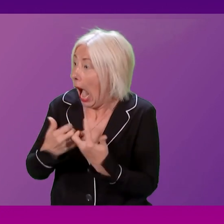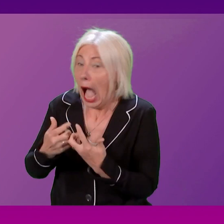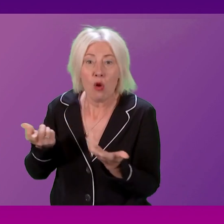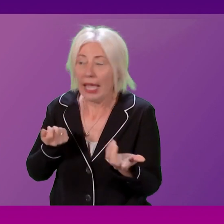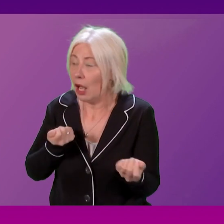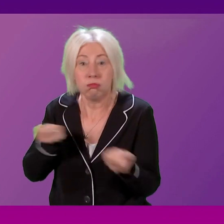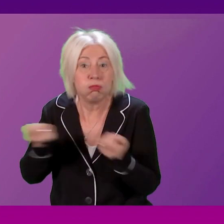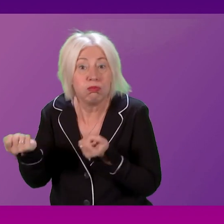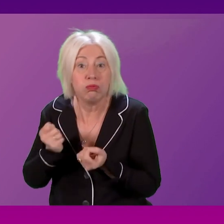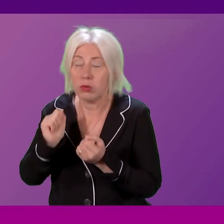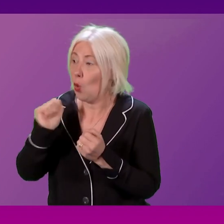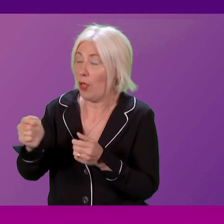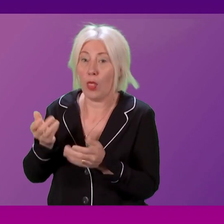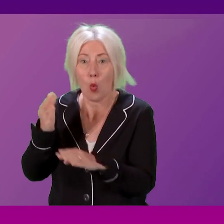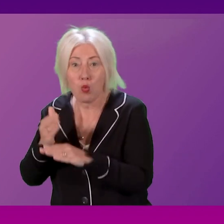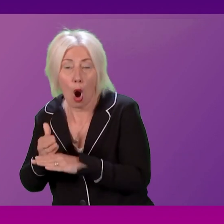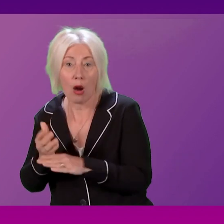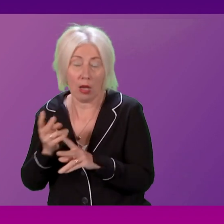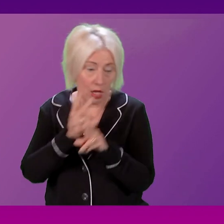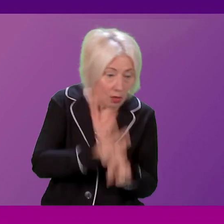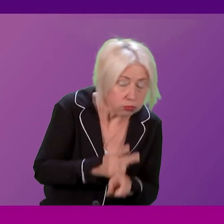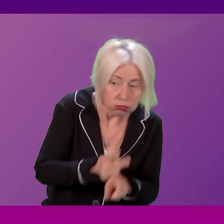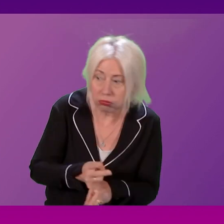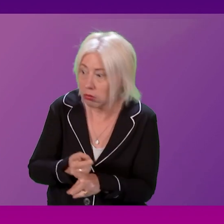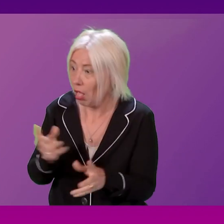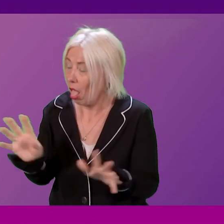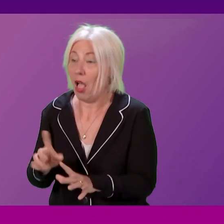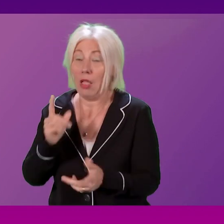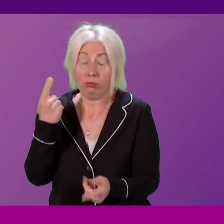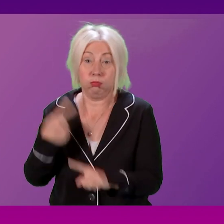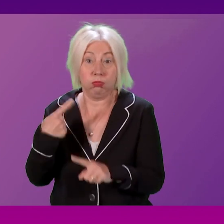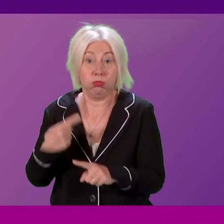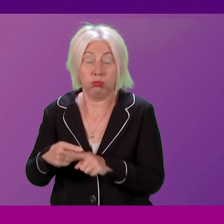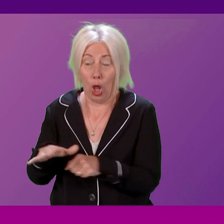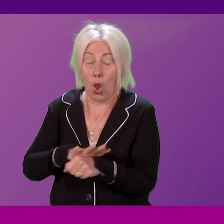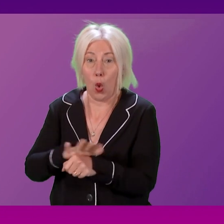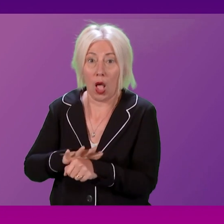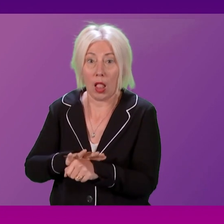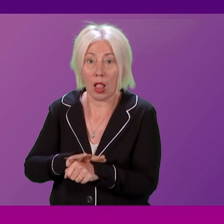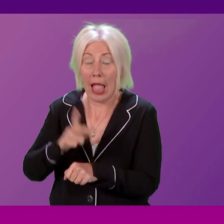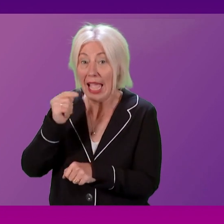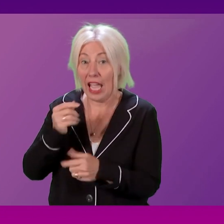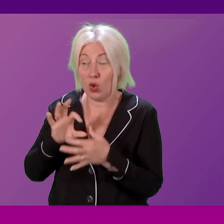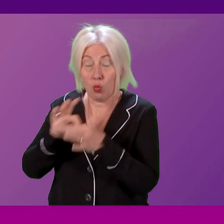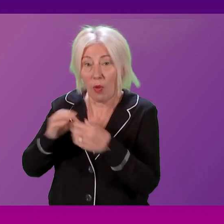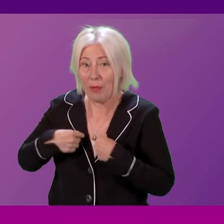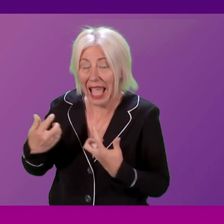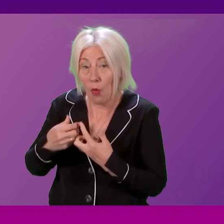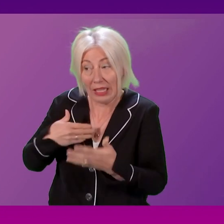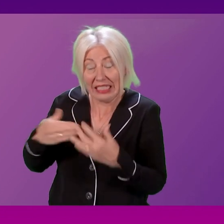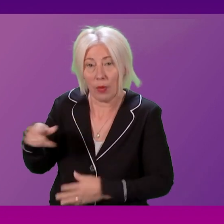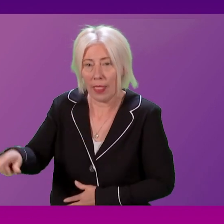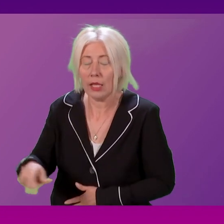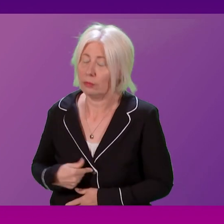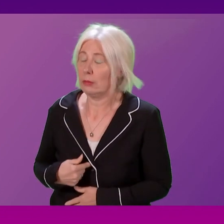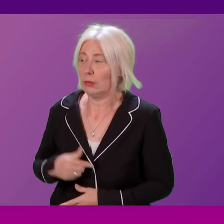Dulkeith. First Minister, will you meet with me to discuss solutions to this very pressing local issue? First Minister. I'd be more than